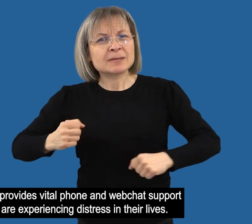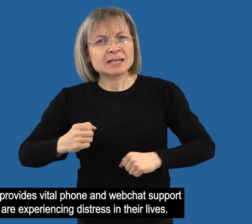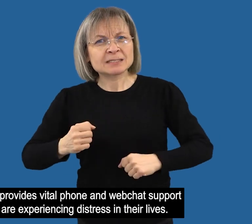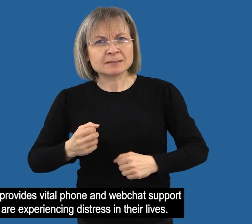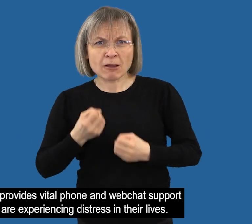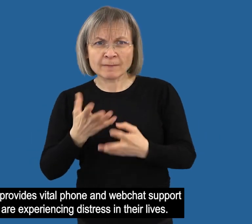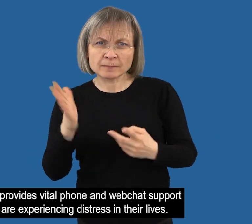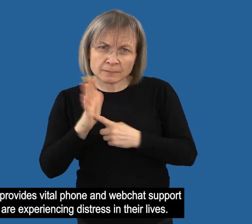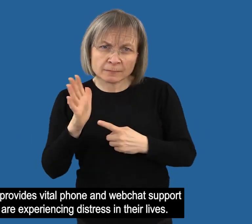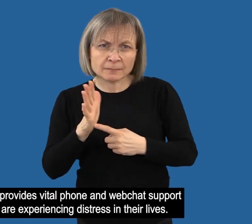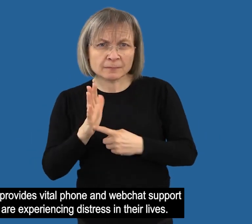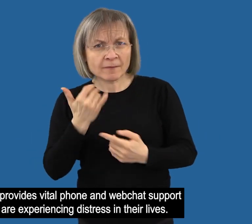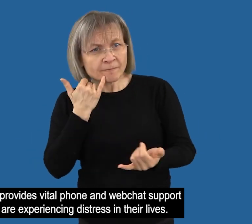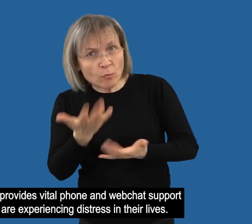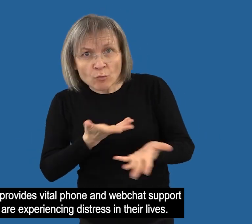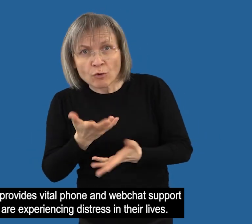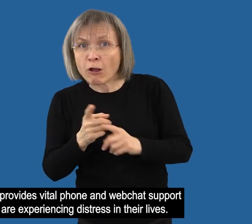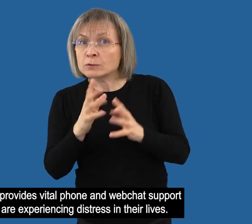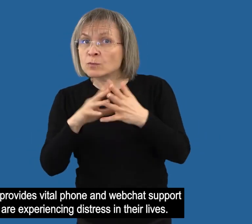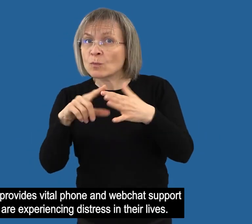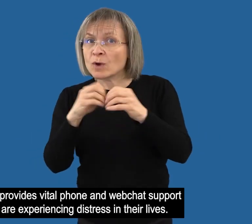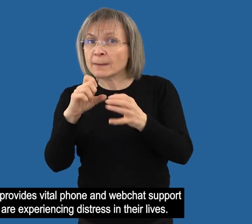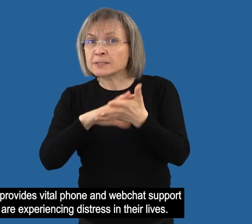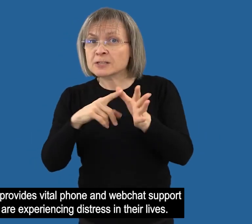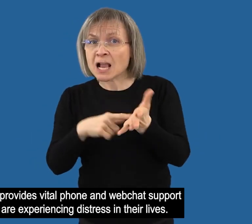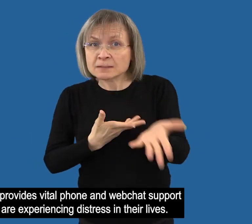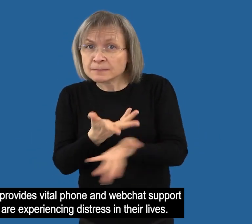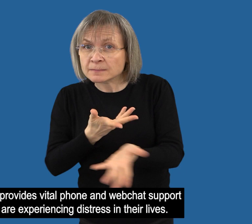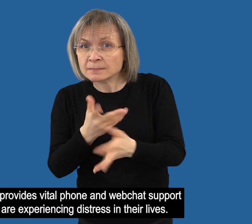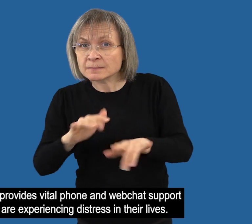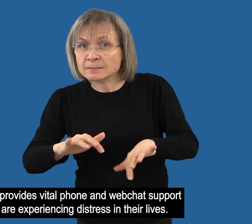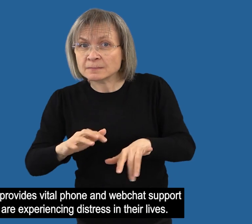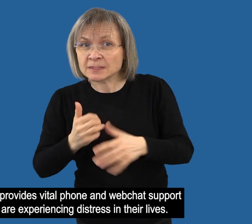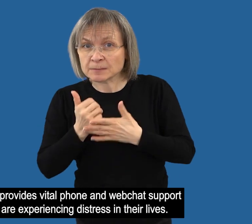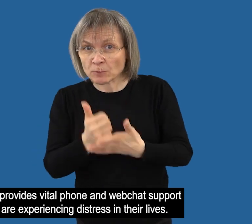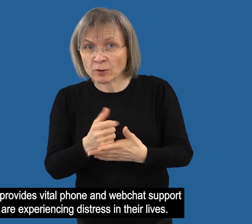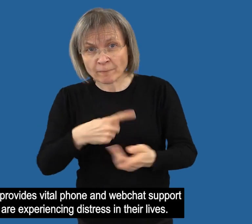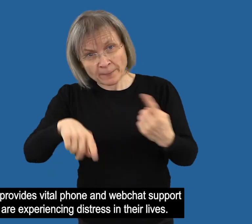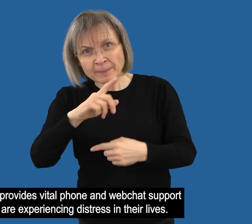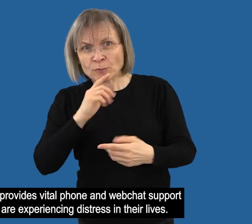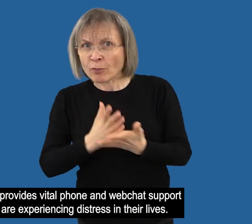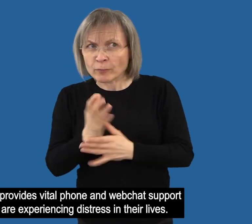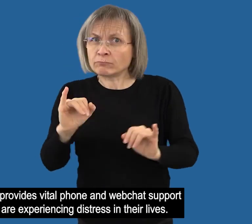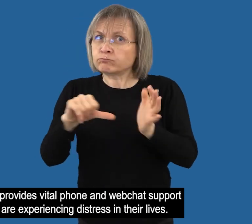Breathing Space provides vital phone and web chat support to people who are experiencing distress in their lives